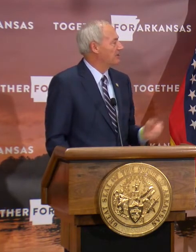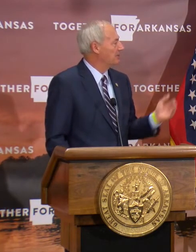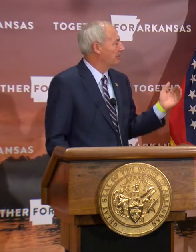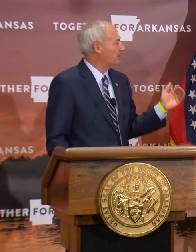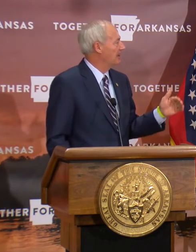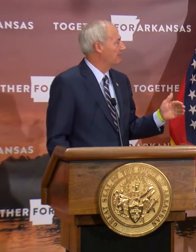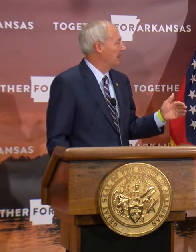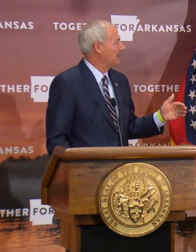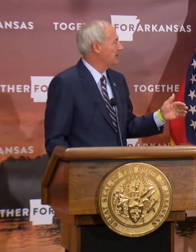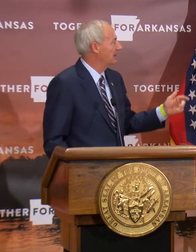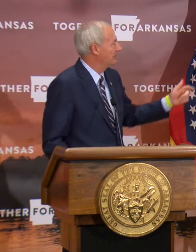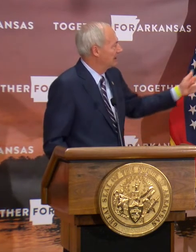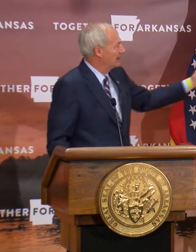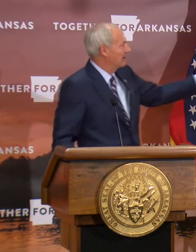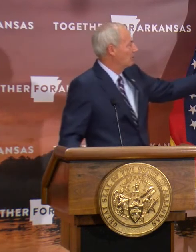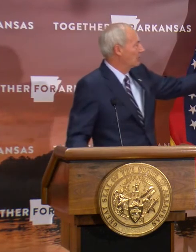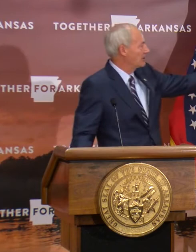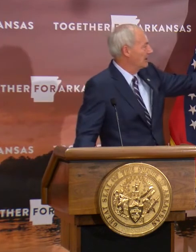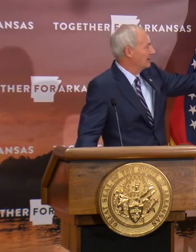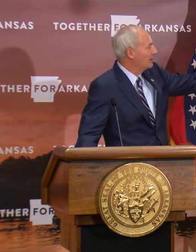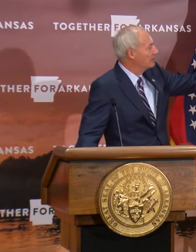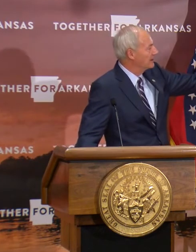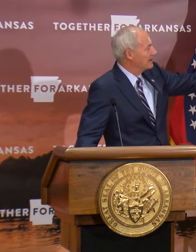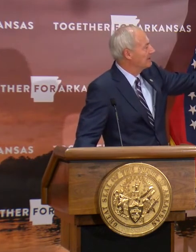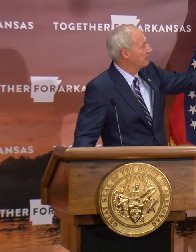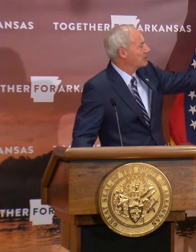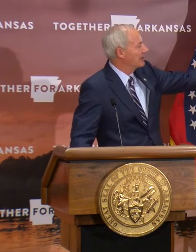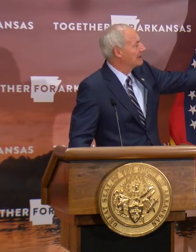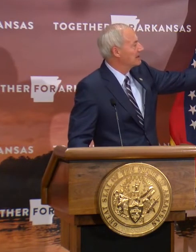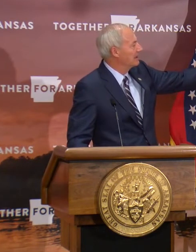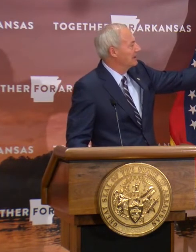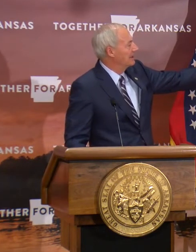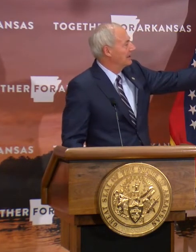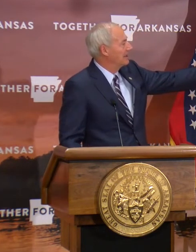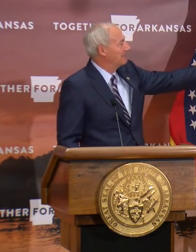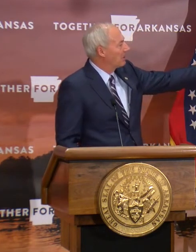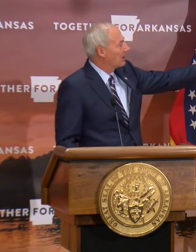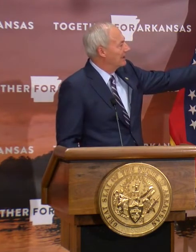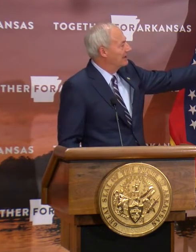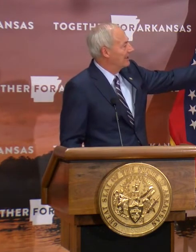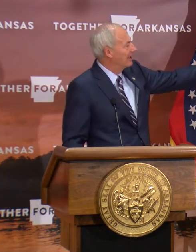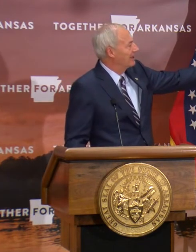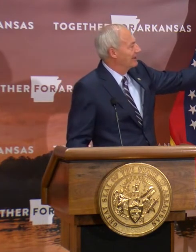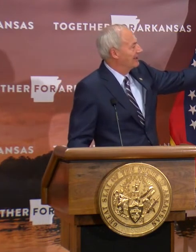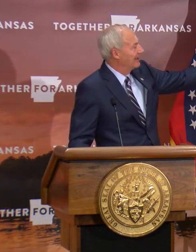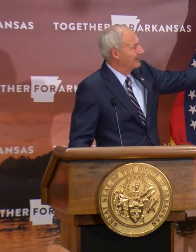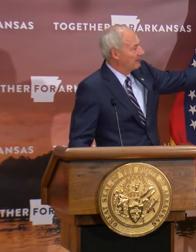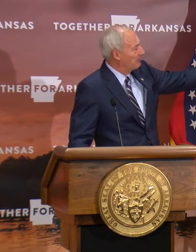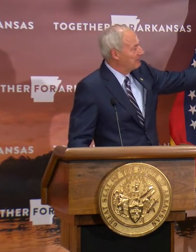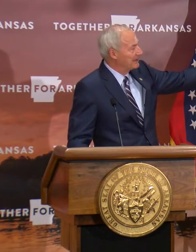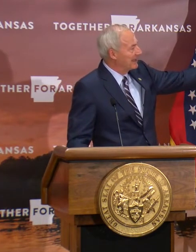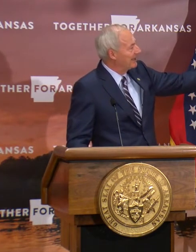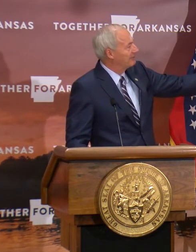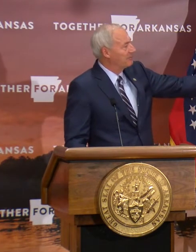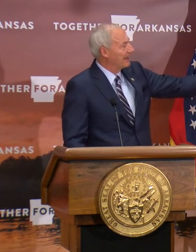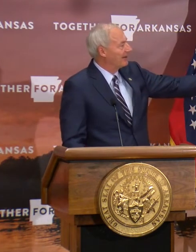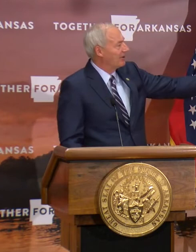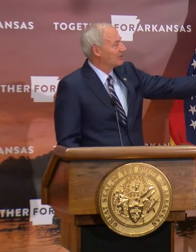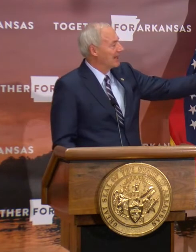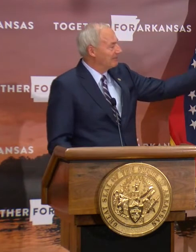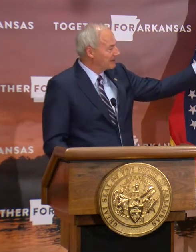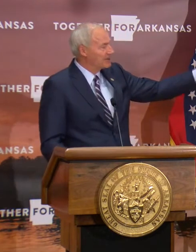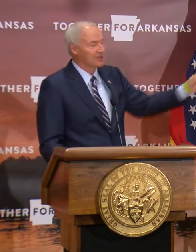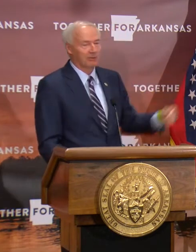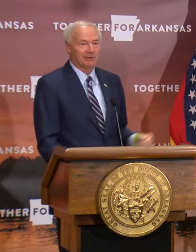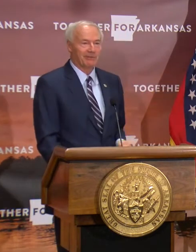tests, the percent positive. Of course, note the 10 percent marking there that we've been down from that